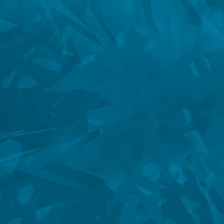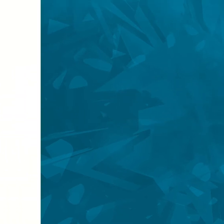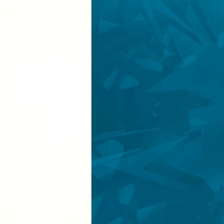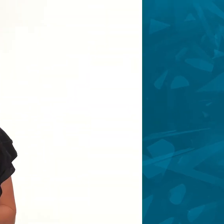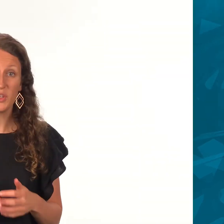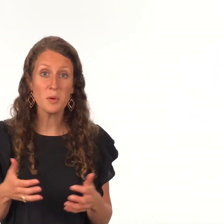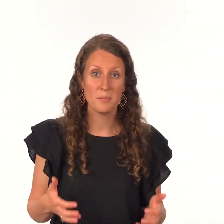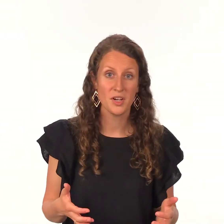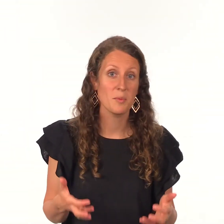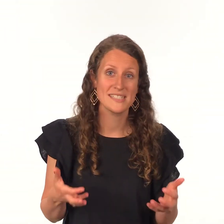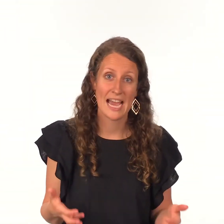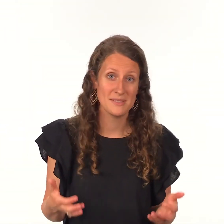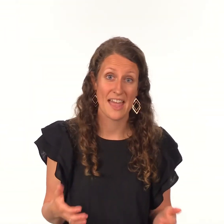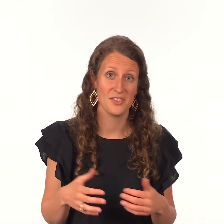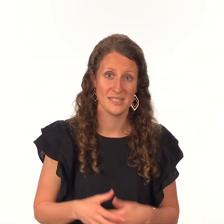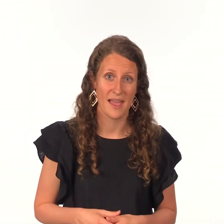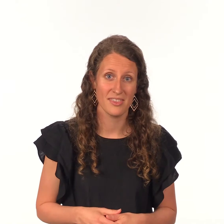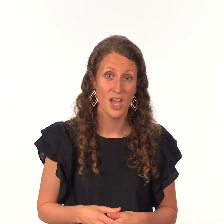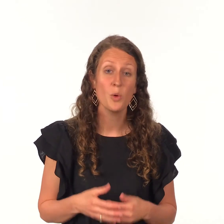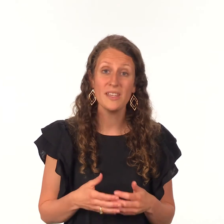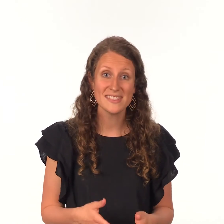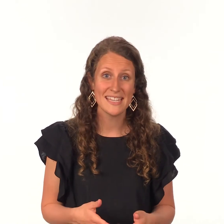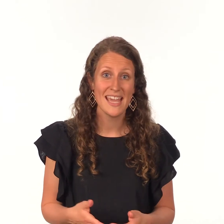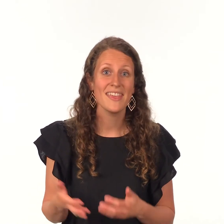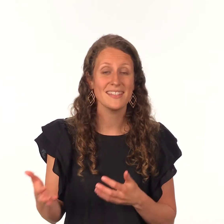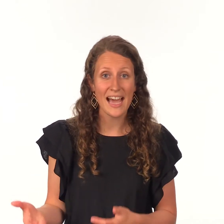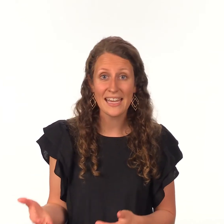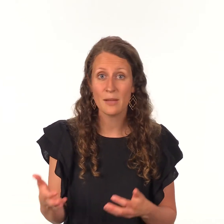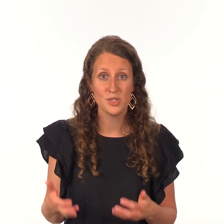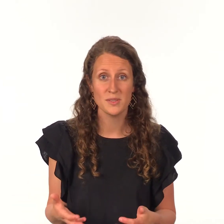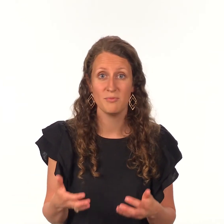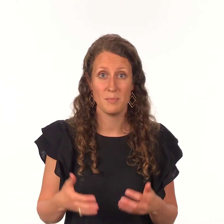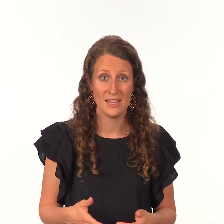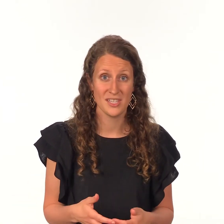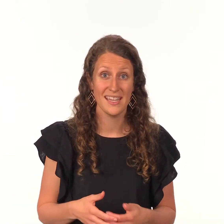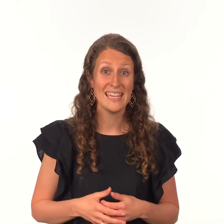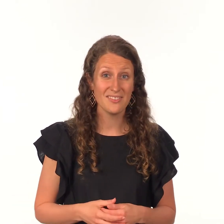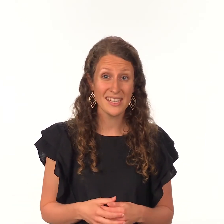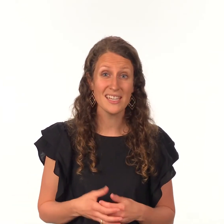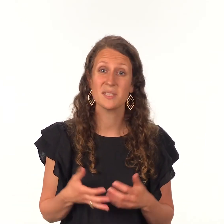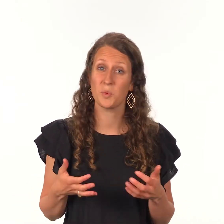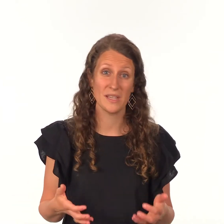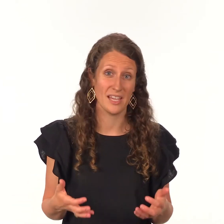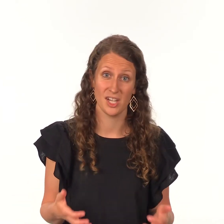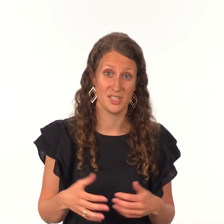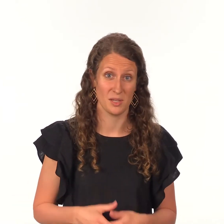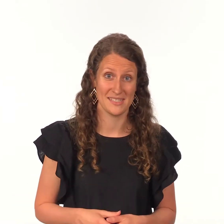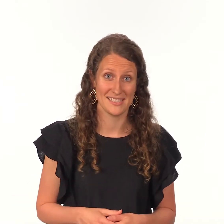if you remember from our time together this month we've seen that god helped joseph be patient even in some really hard circumstances